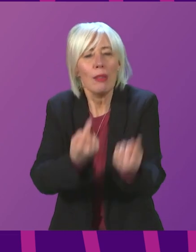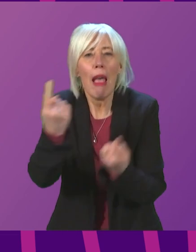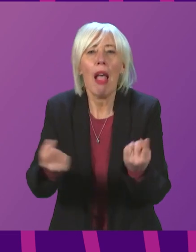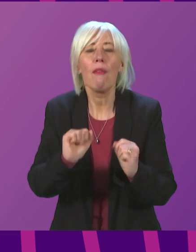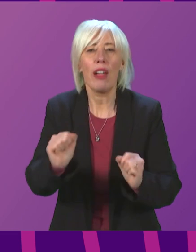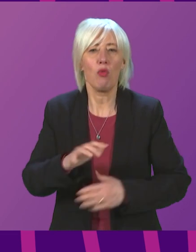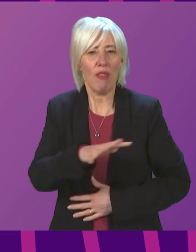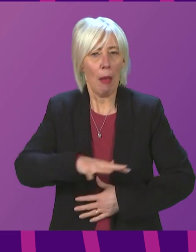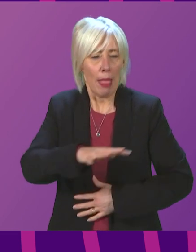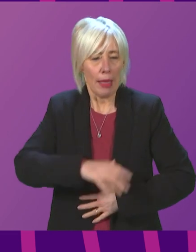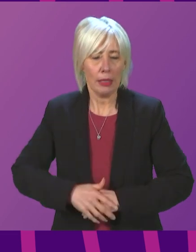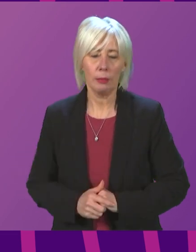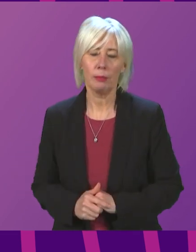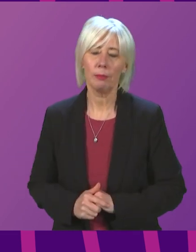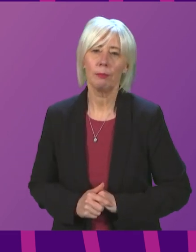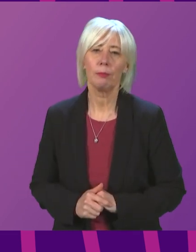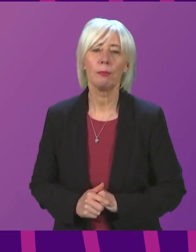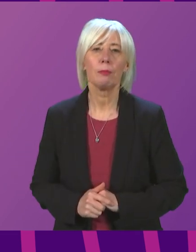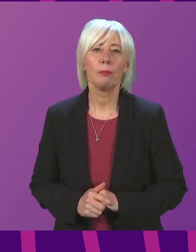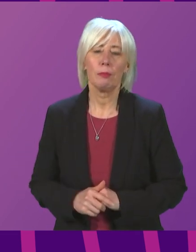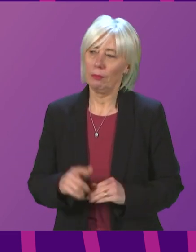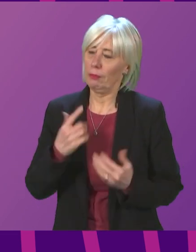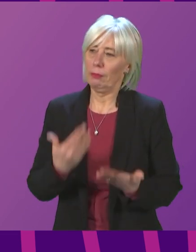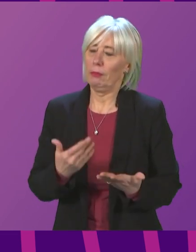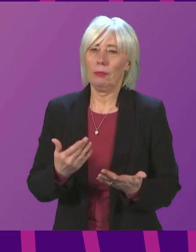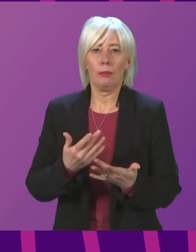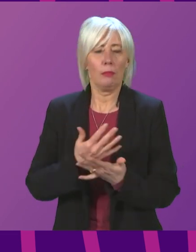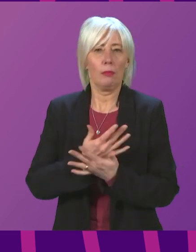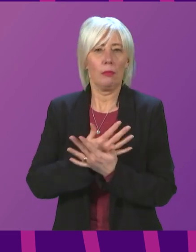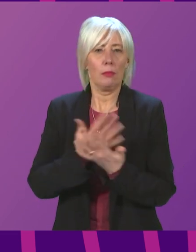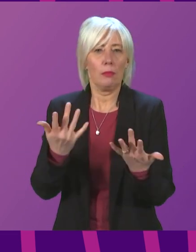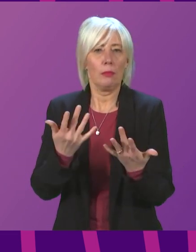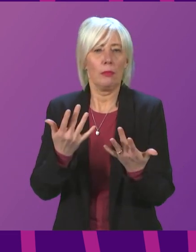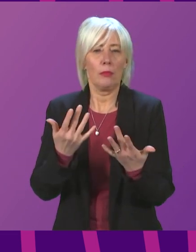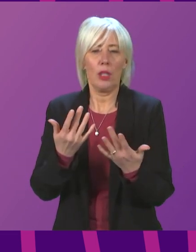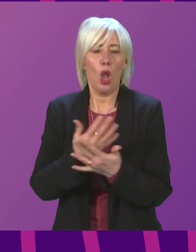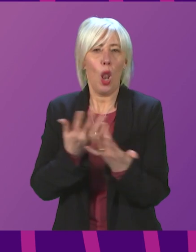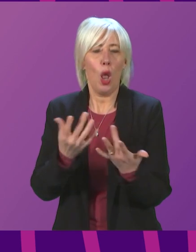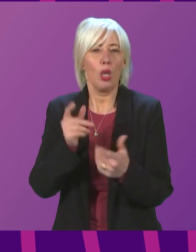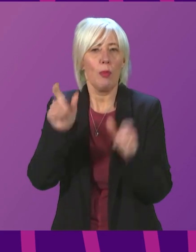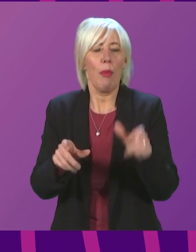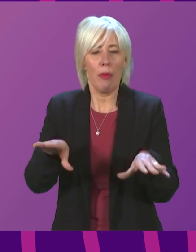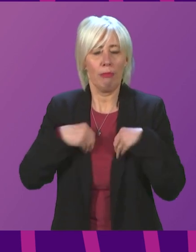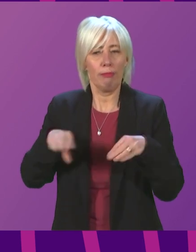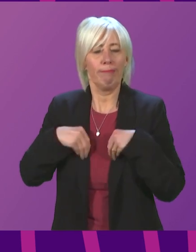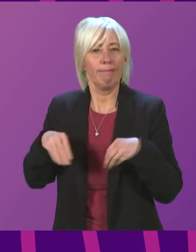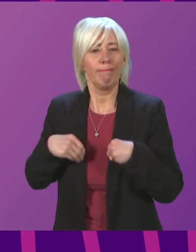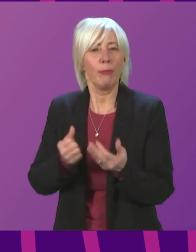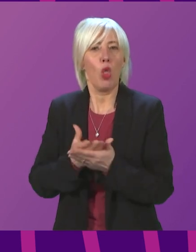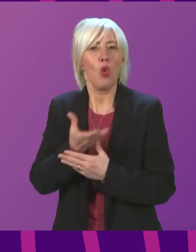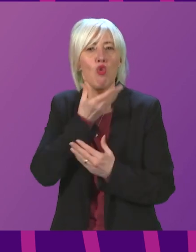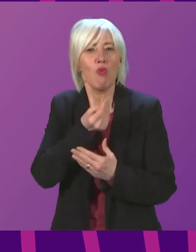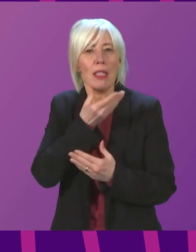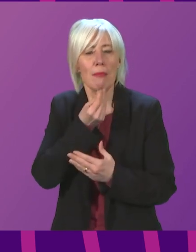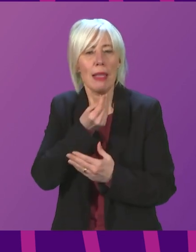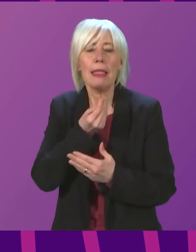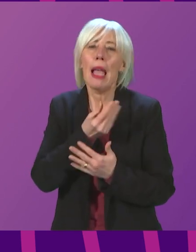McNair. Thank you, Presiding Officer. Now, with so many people contacting and contracting COVID over a festive period, many will not be able